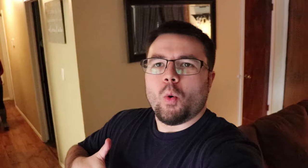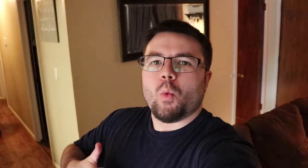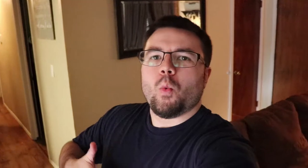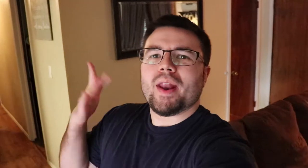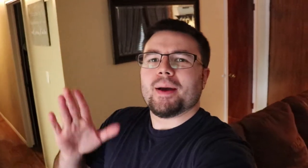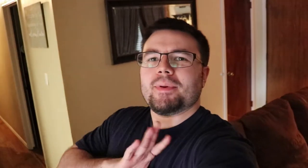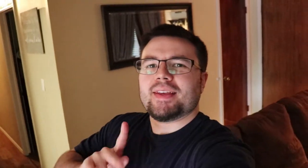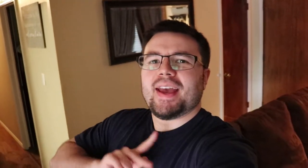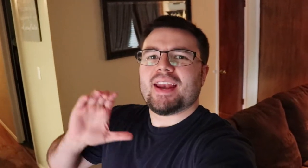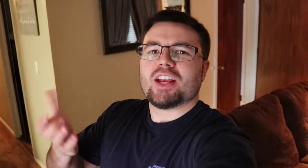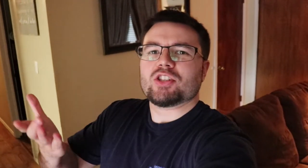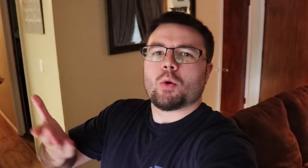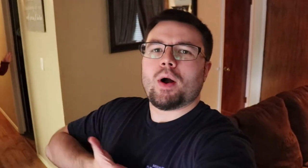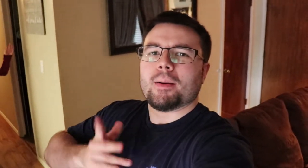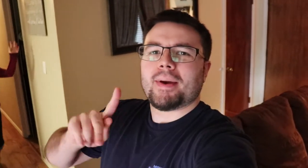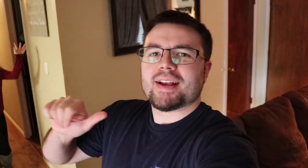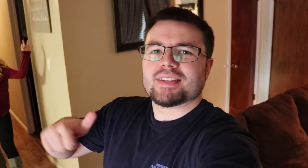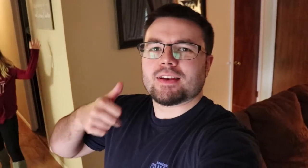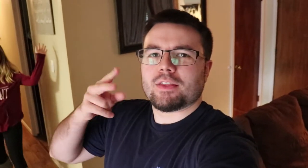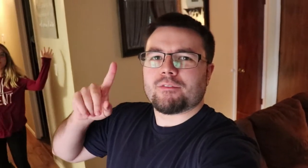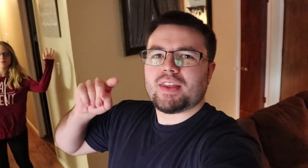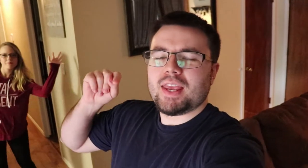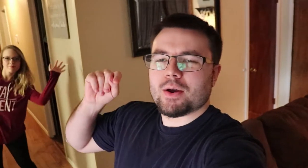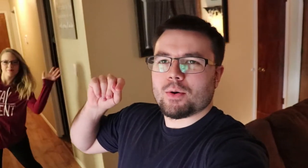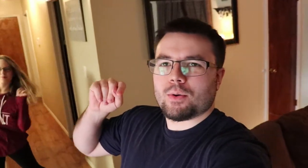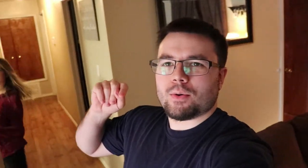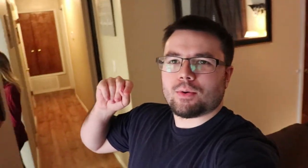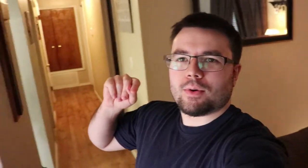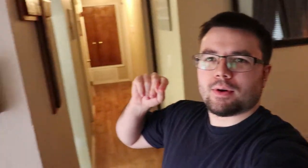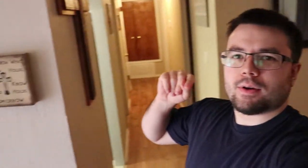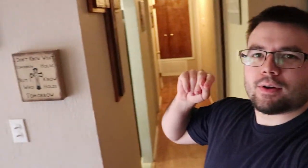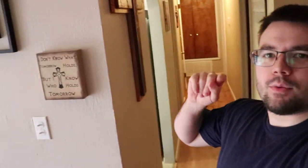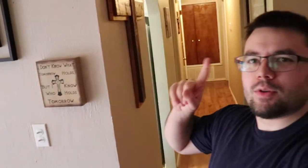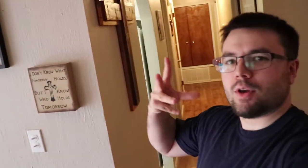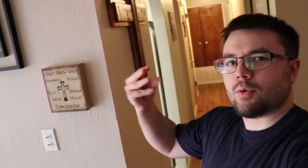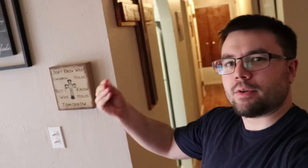What up BK Nation and welcome back to another video. Where are you going?